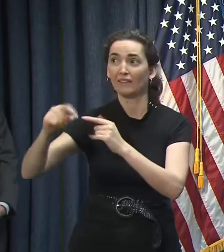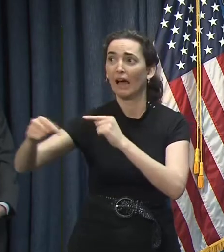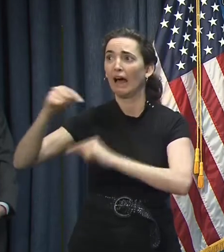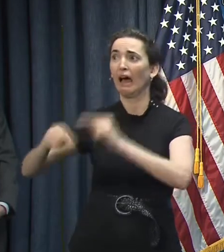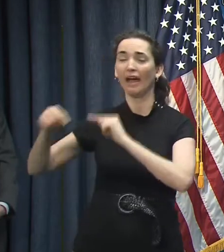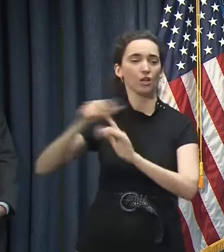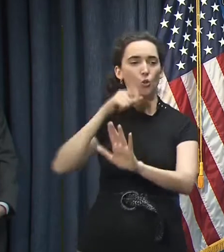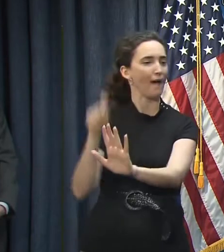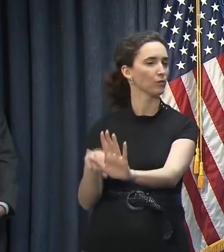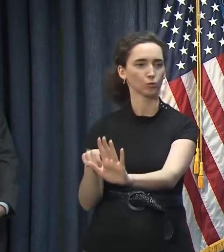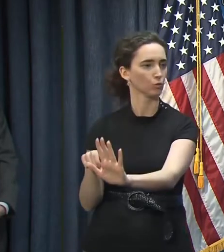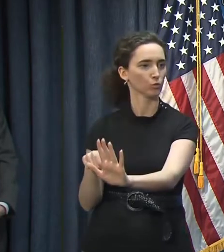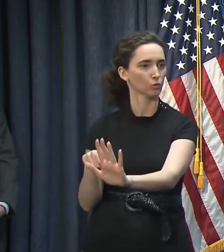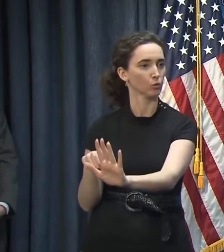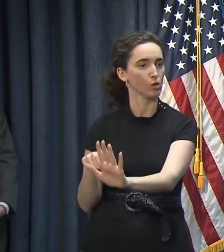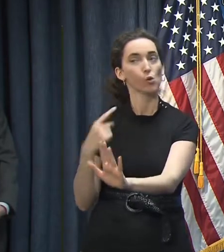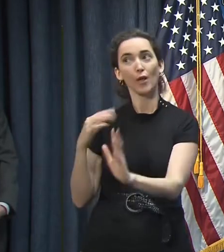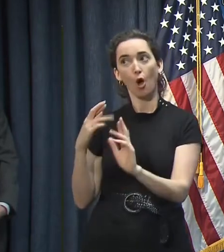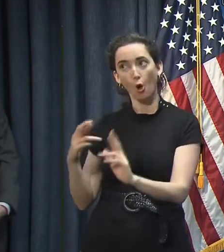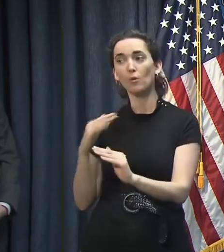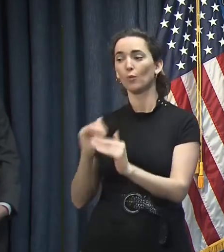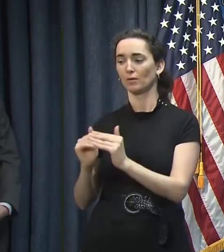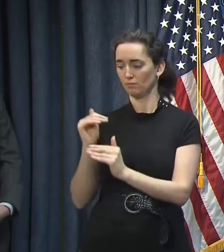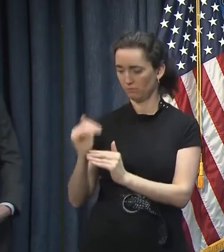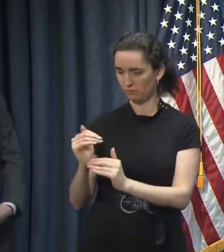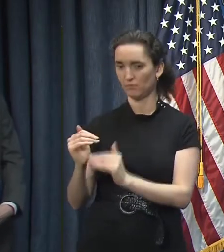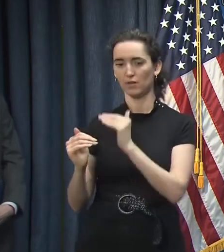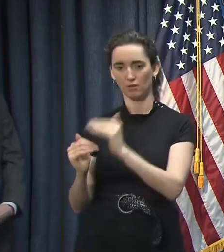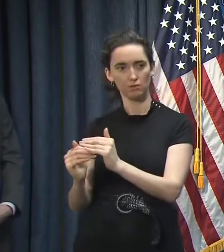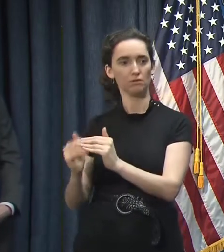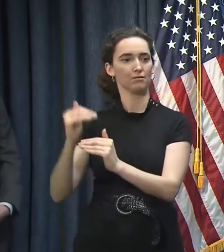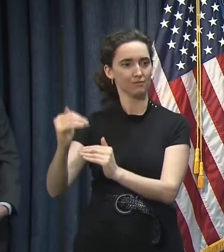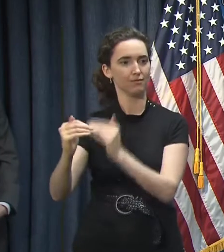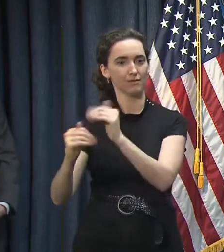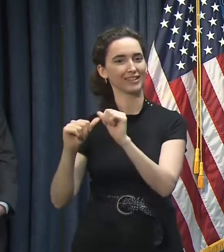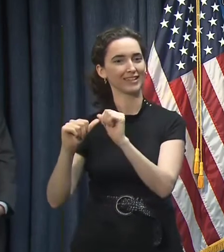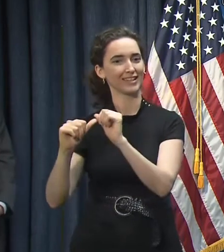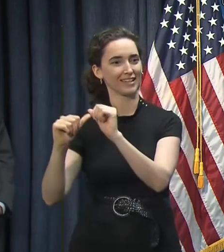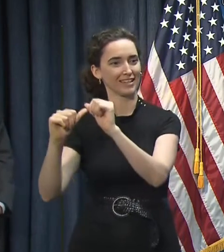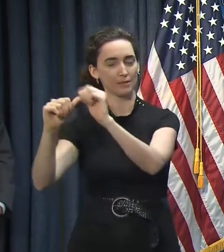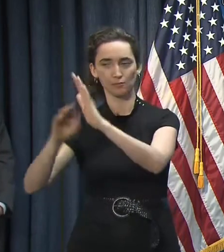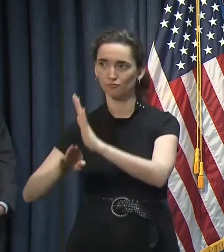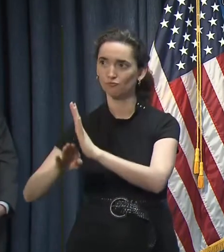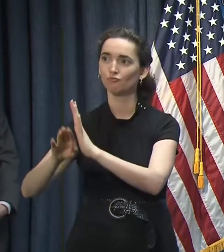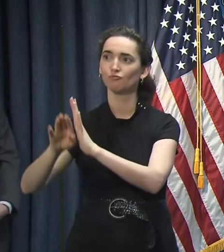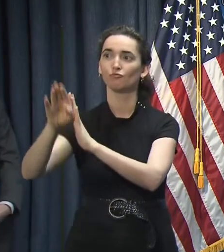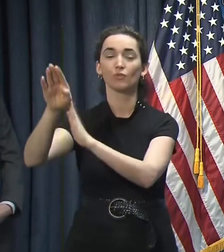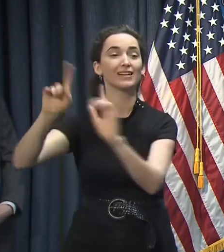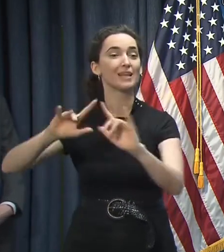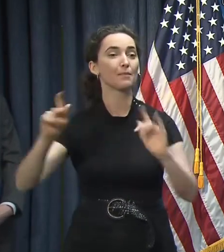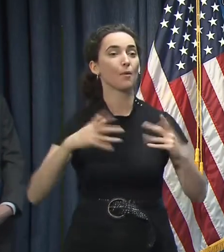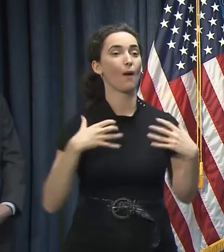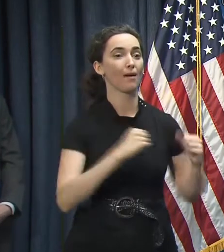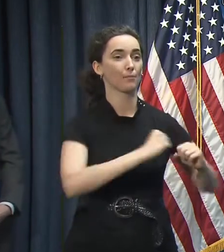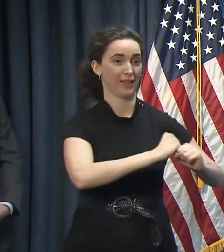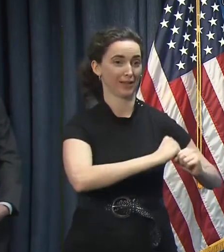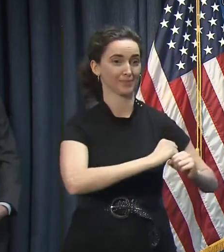halt and allow us to hopefully move forward in a way that can be sustained while protecting public health.